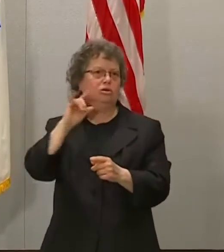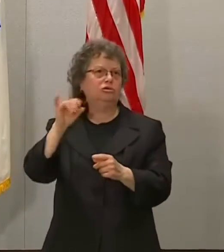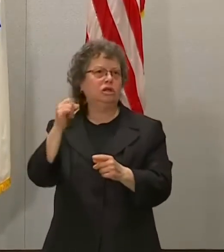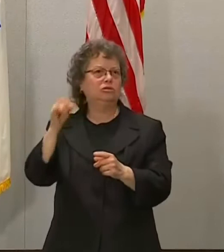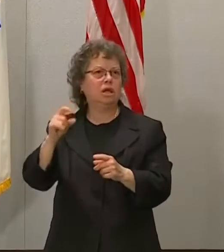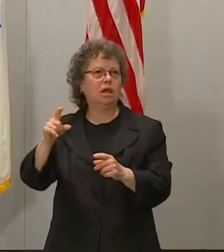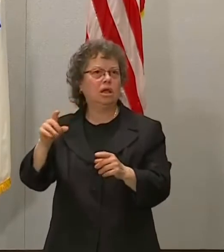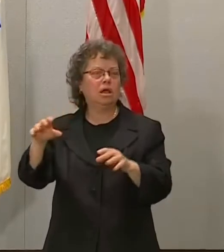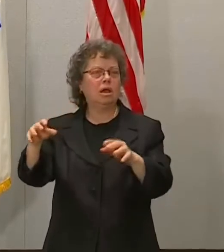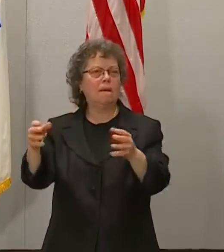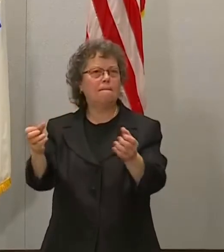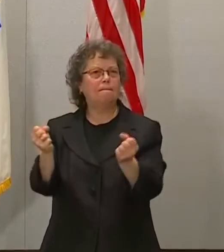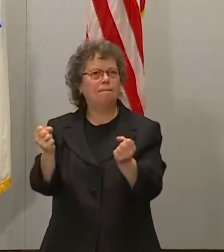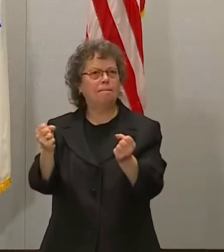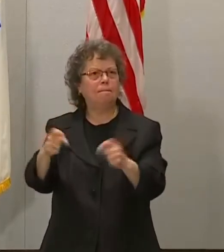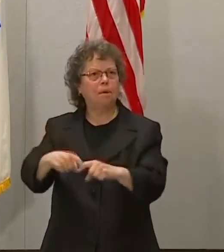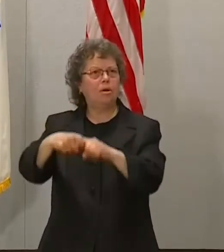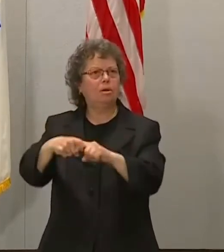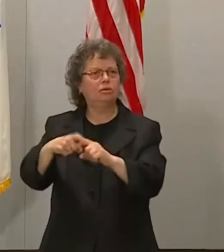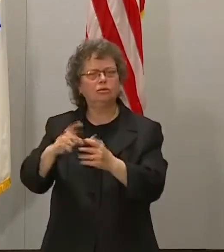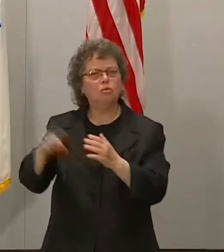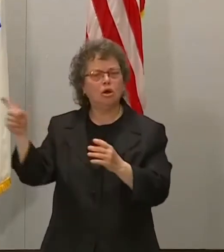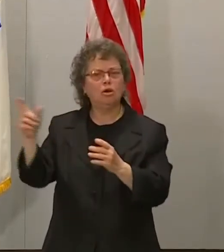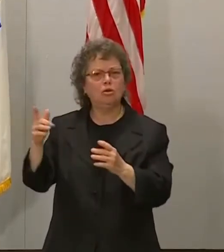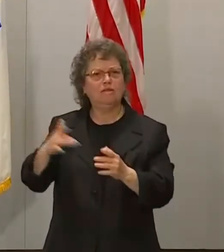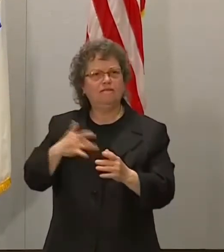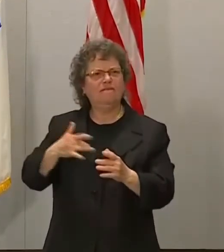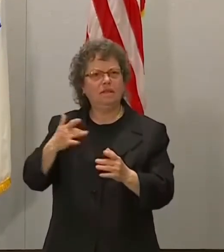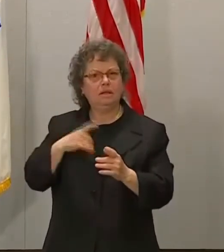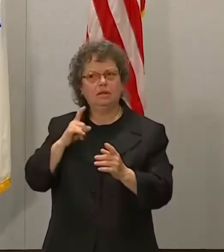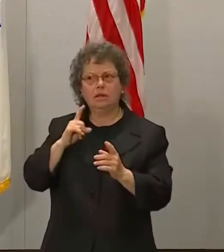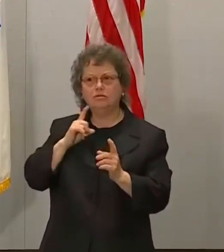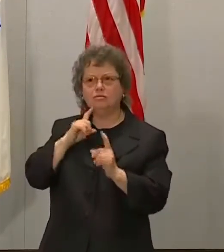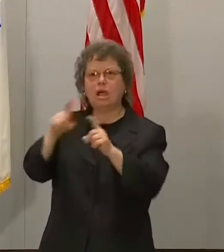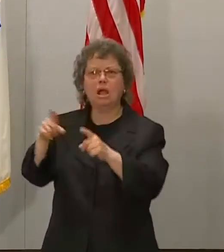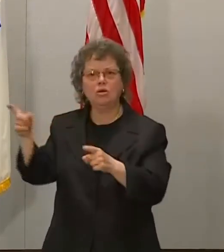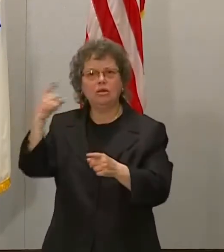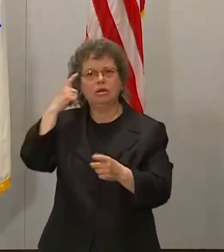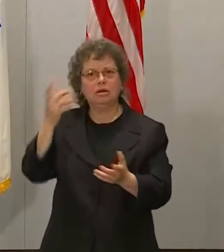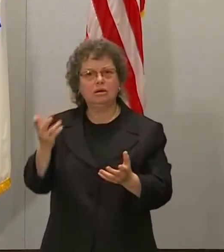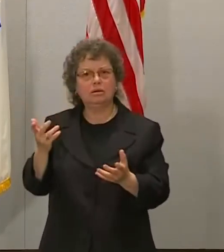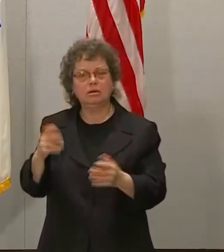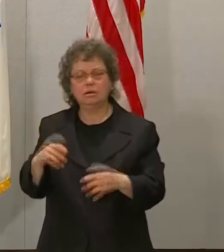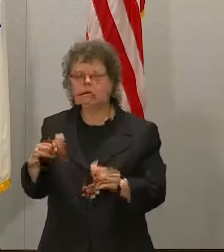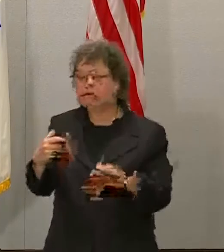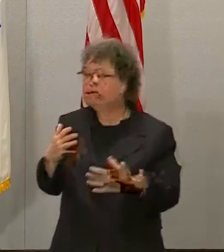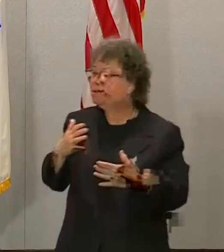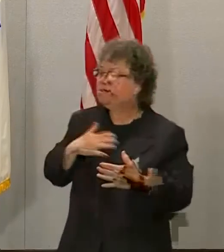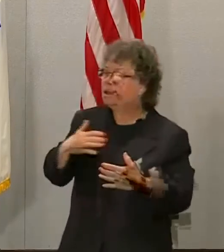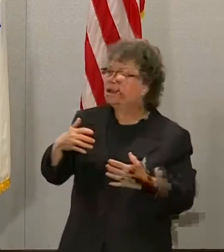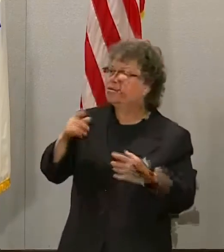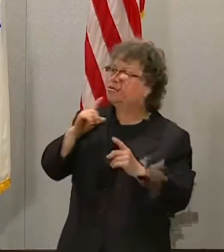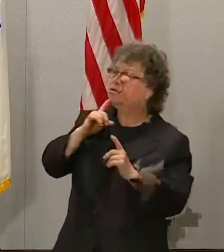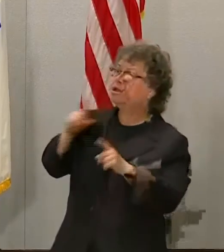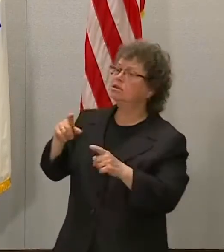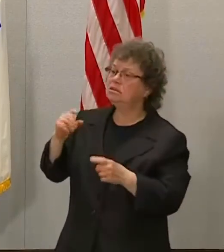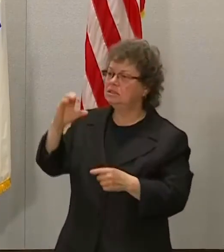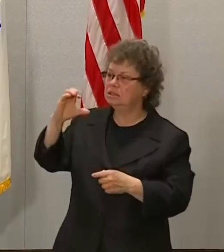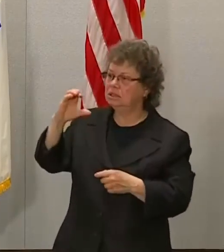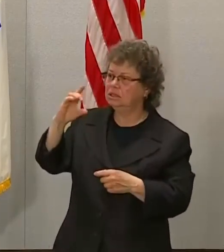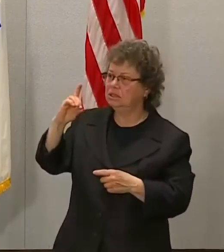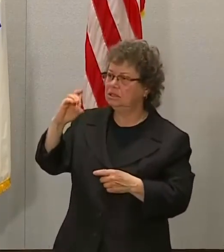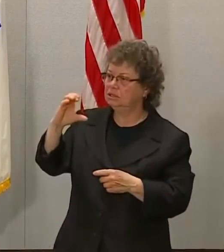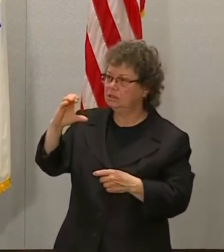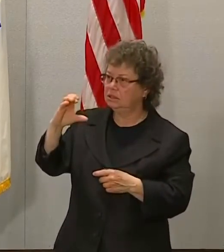Well, my gut reaction was the CDC and the FDA are